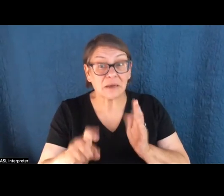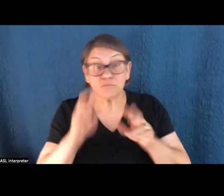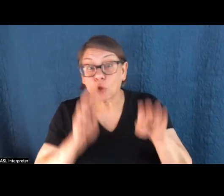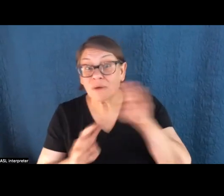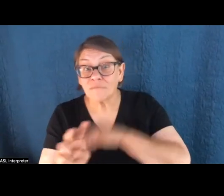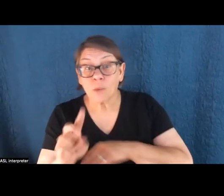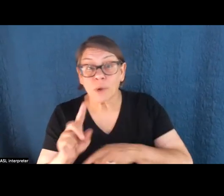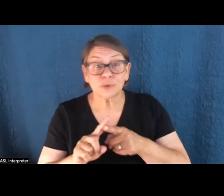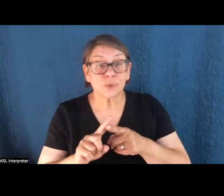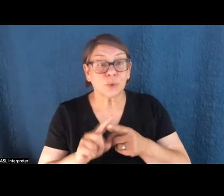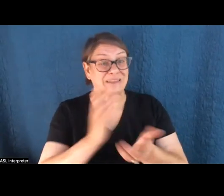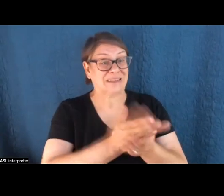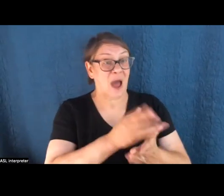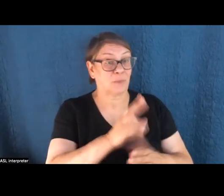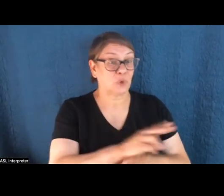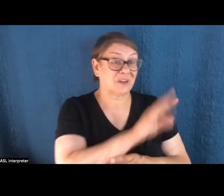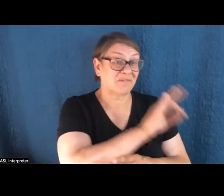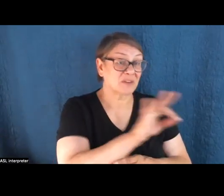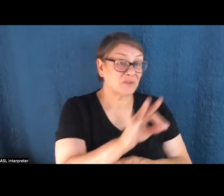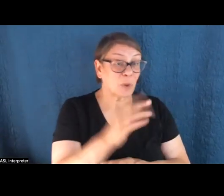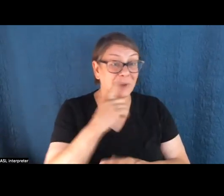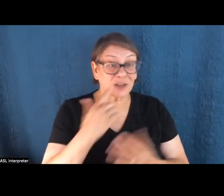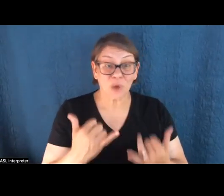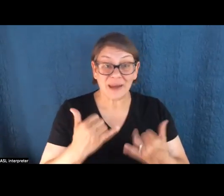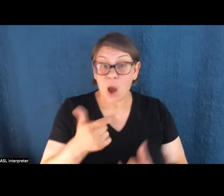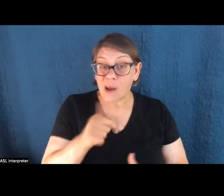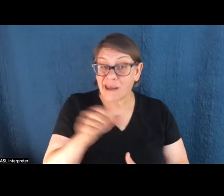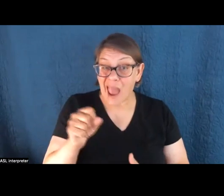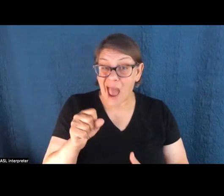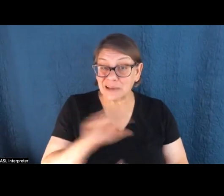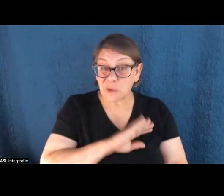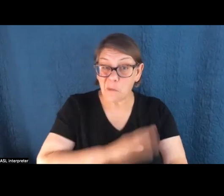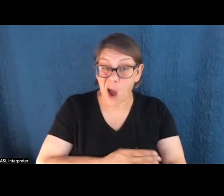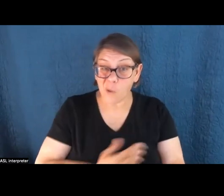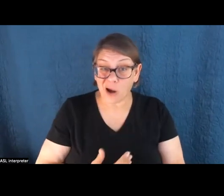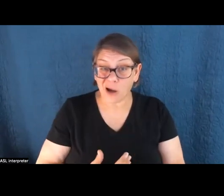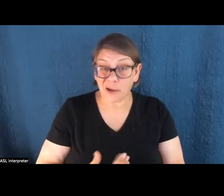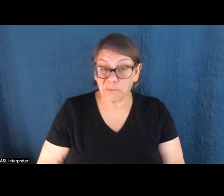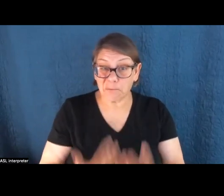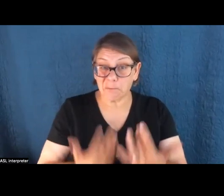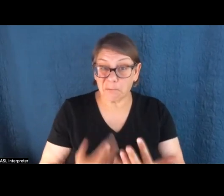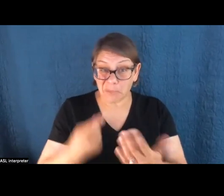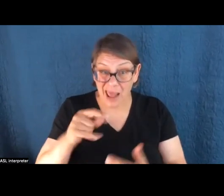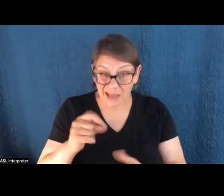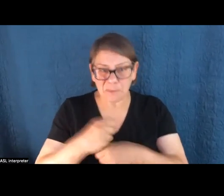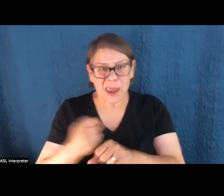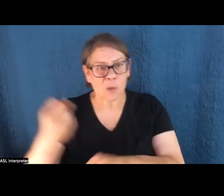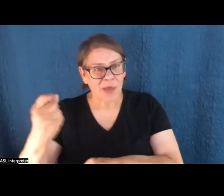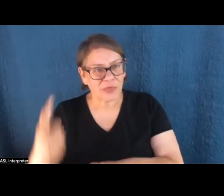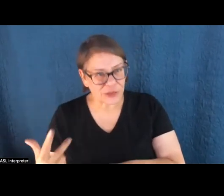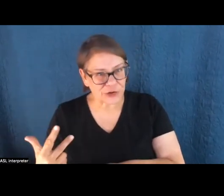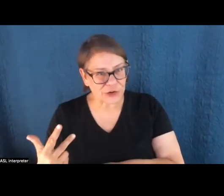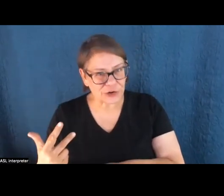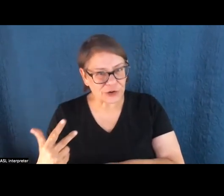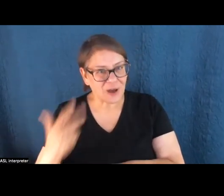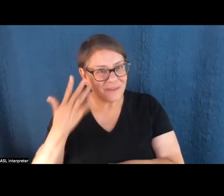to get off of fossil fuel, because right now, gas fired power plants still provide like a third of California's power. And also, and I've been writing